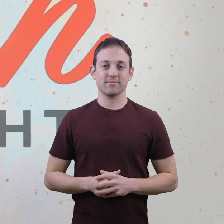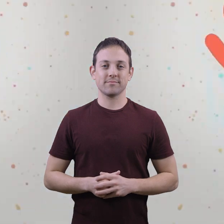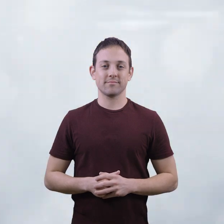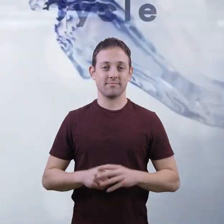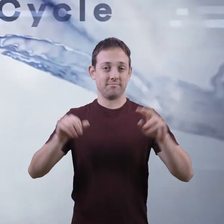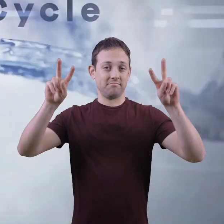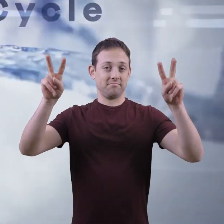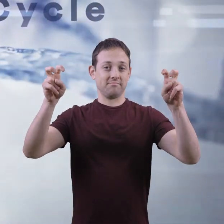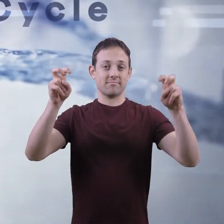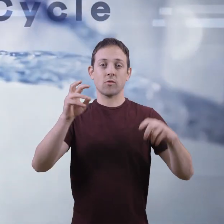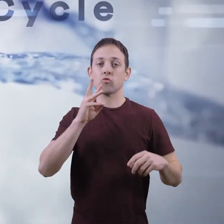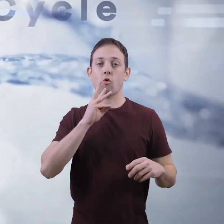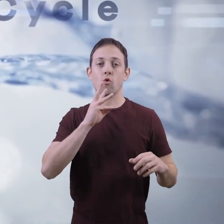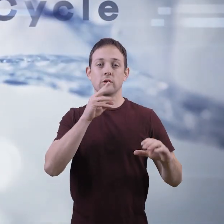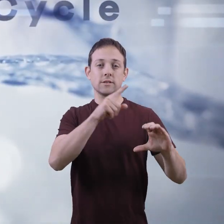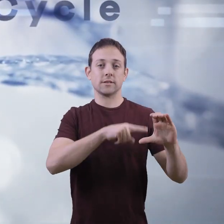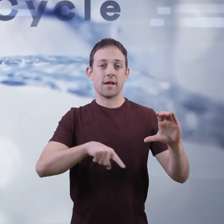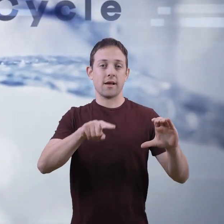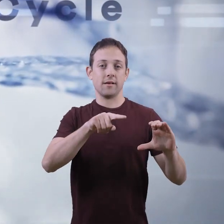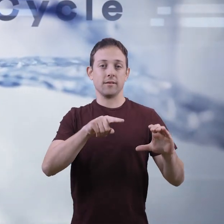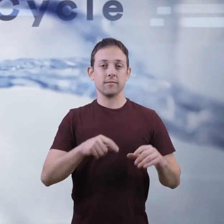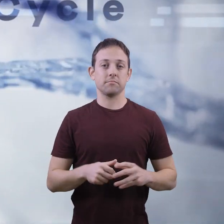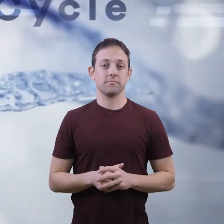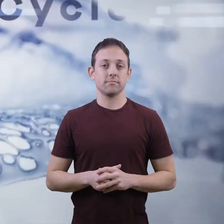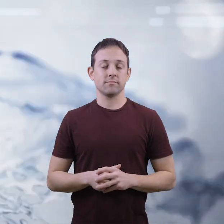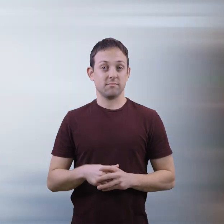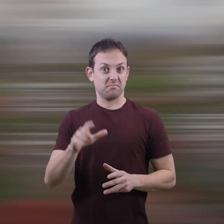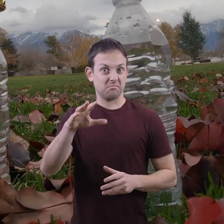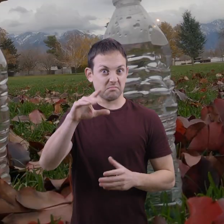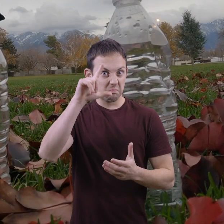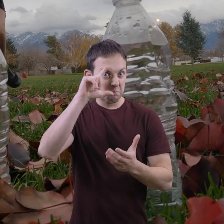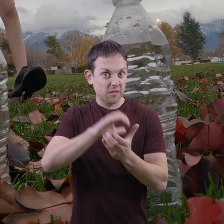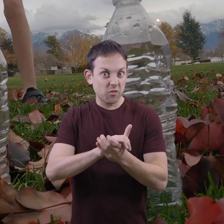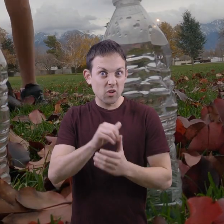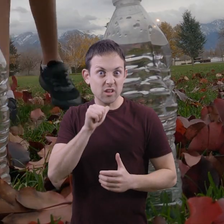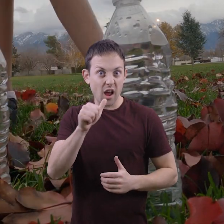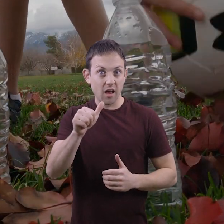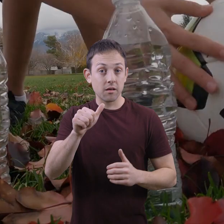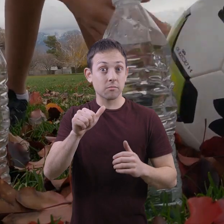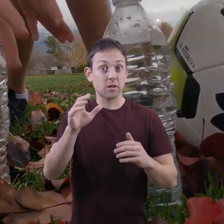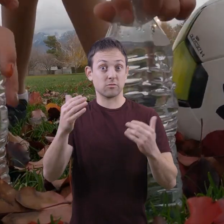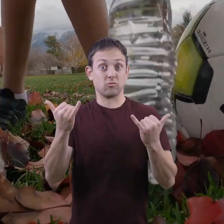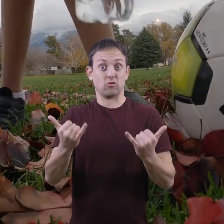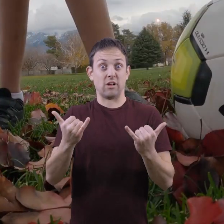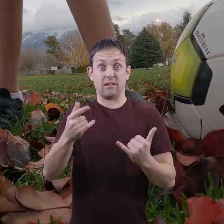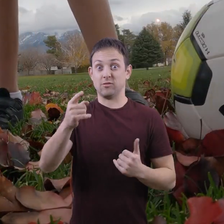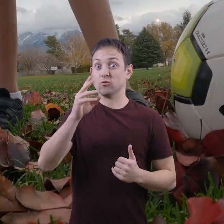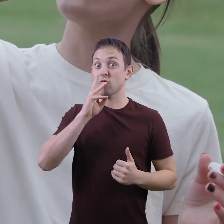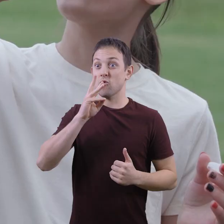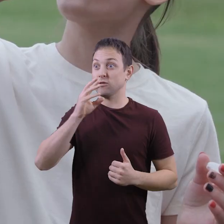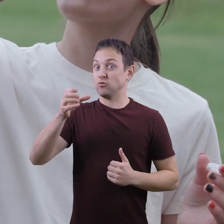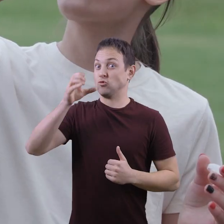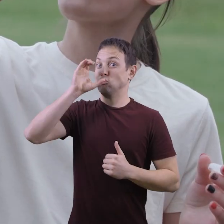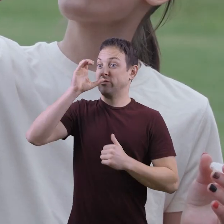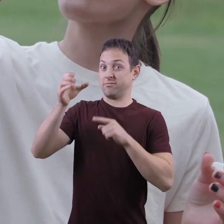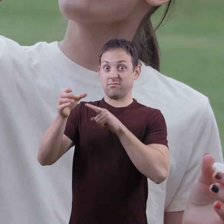The Water Cycle Believe it or not, but the water you drink today may